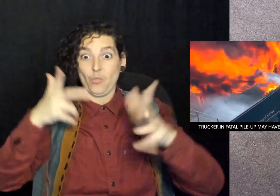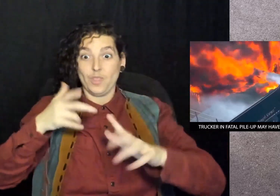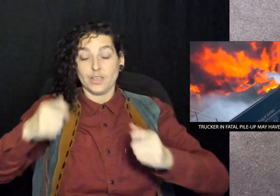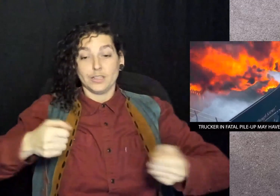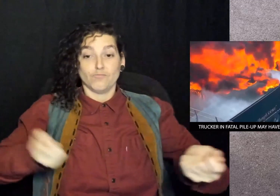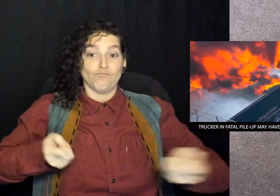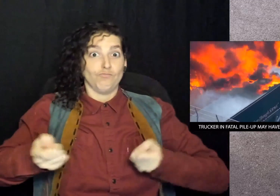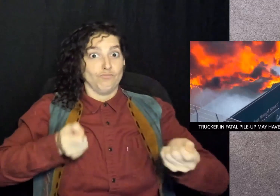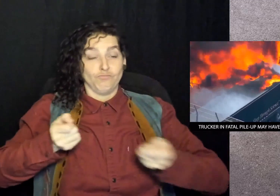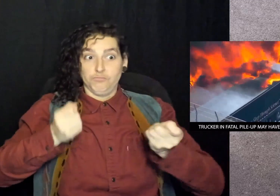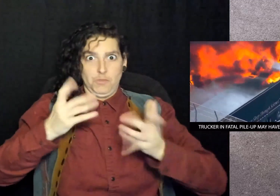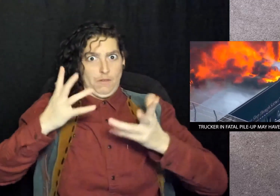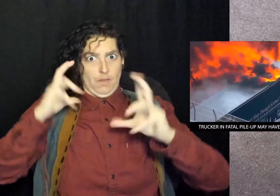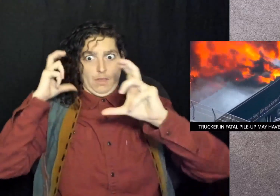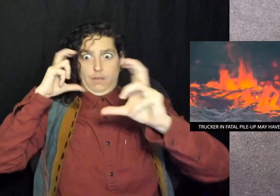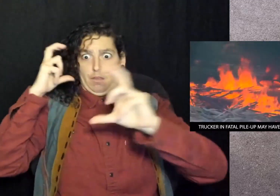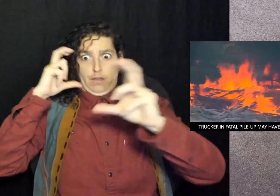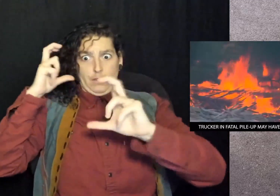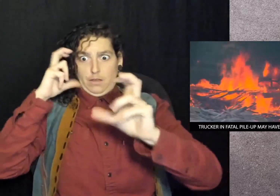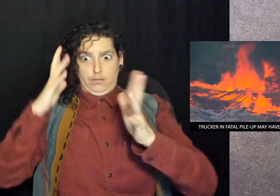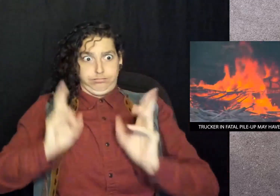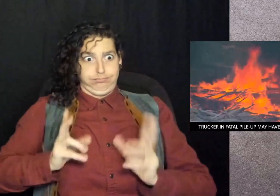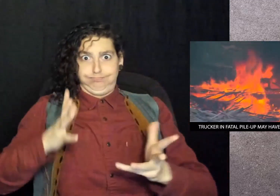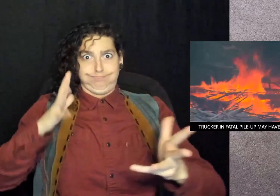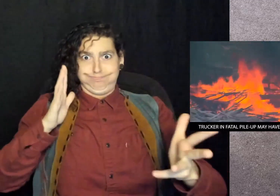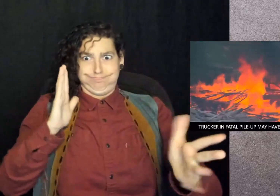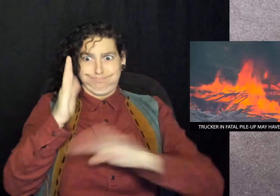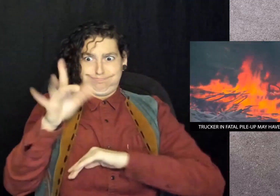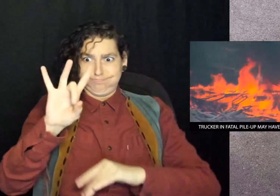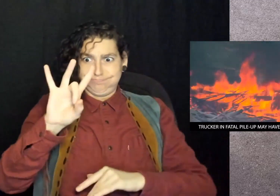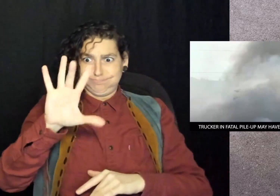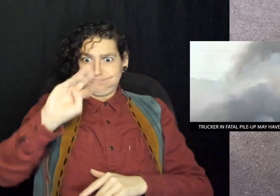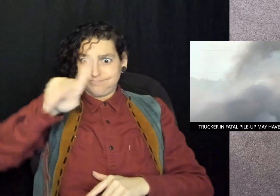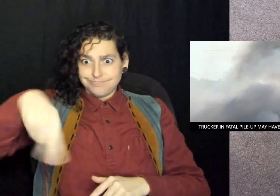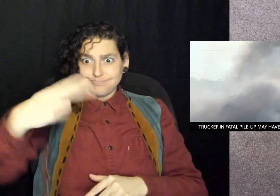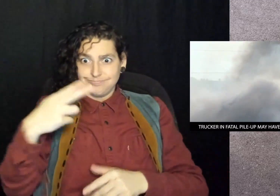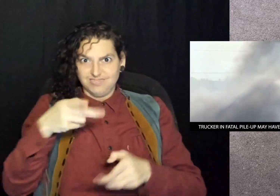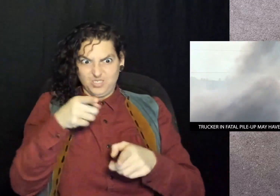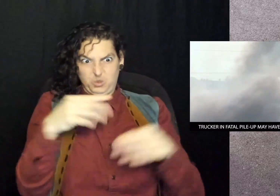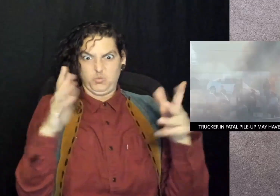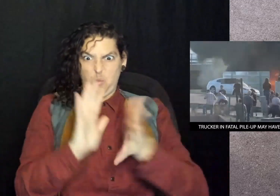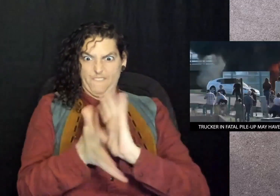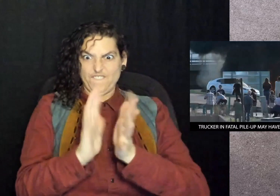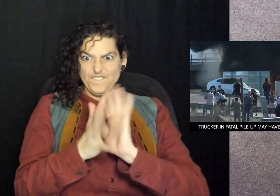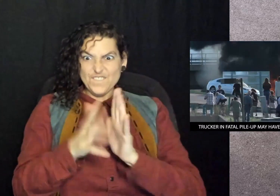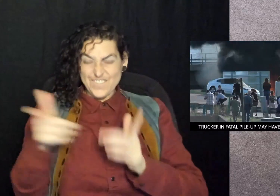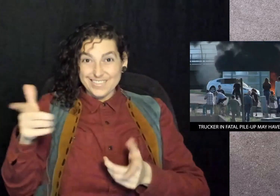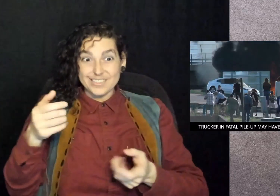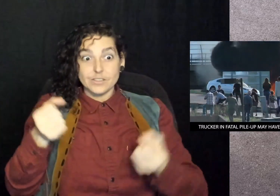when a truck driver came barreling into traffic at 85 miles per hour.